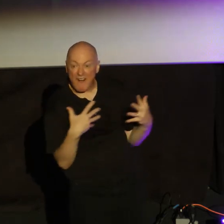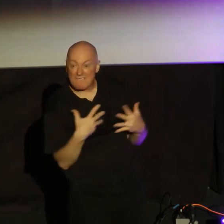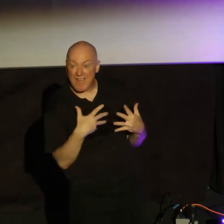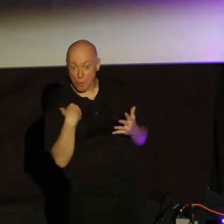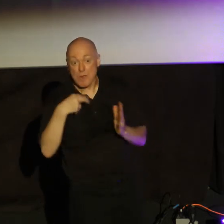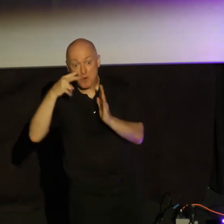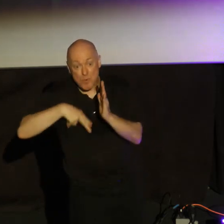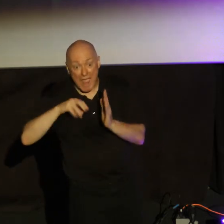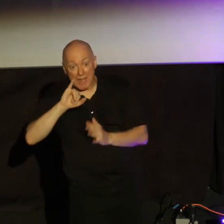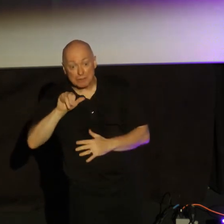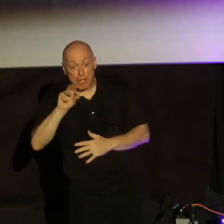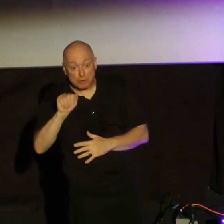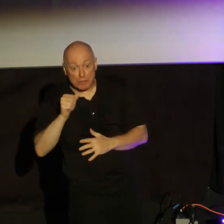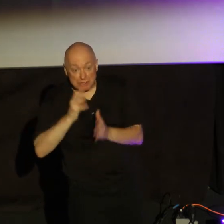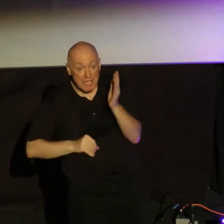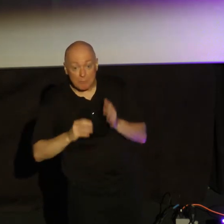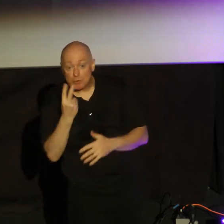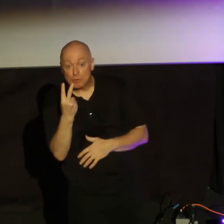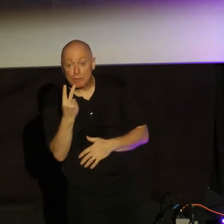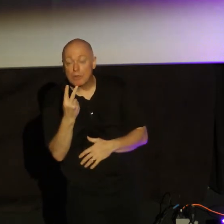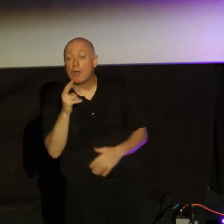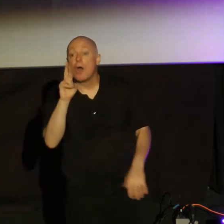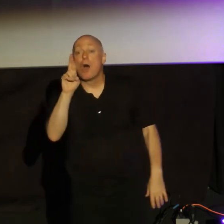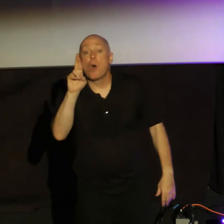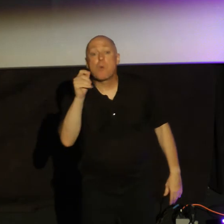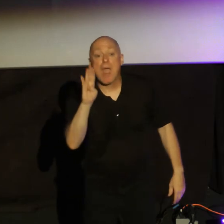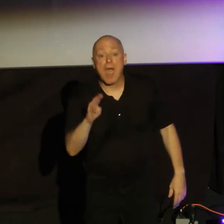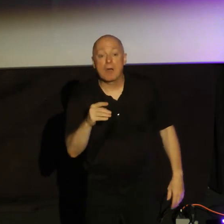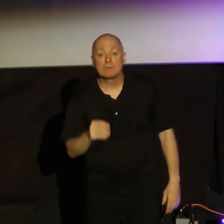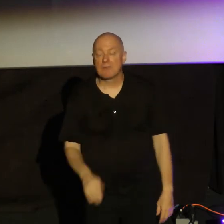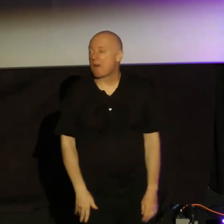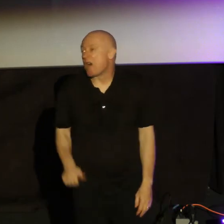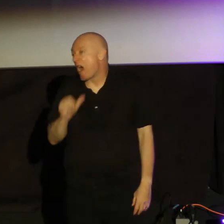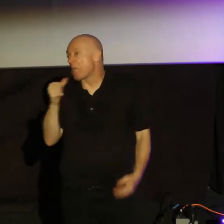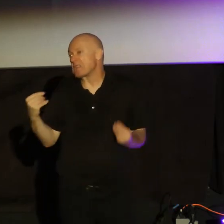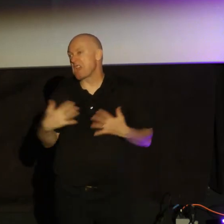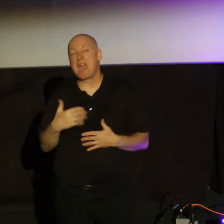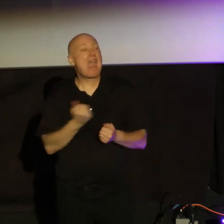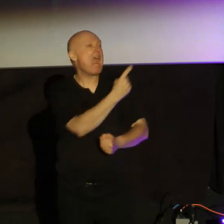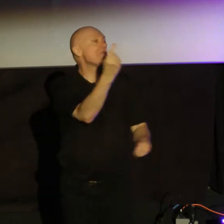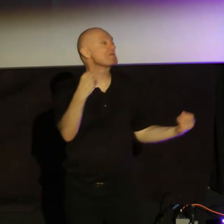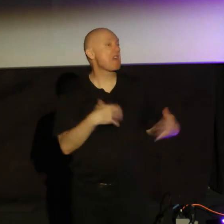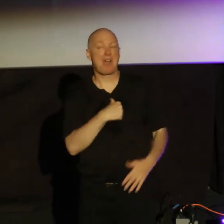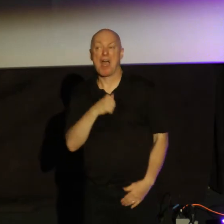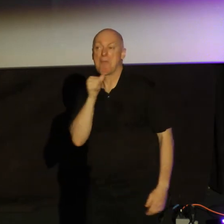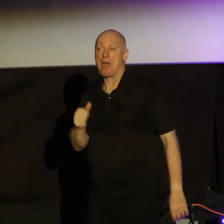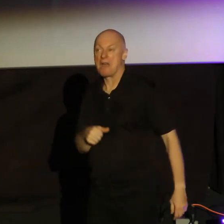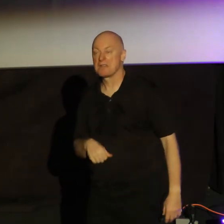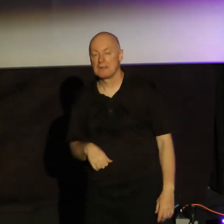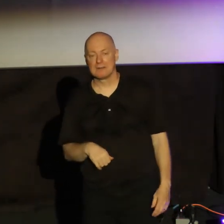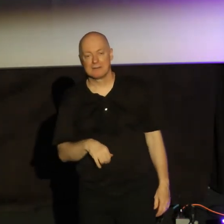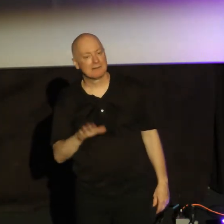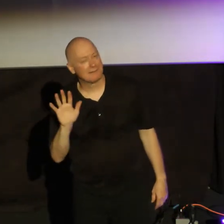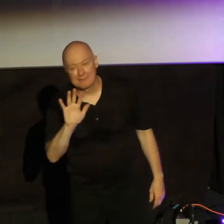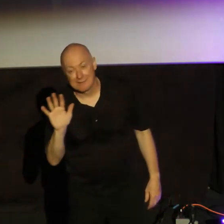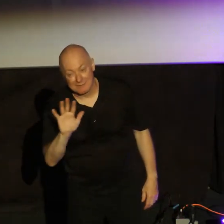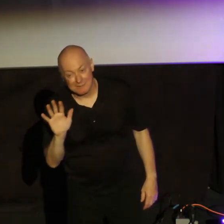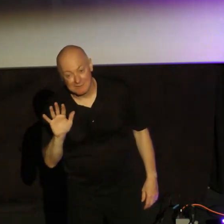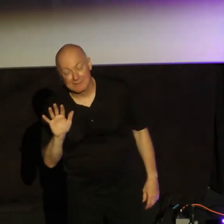it in Joshua 2. Rahab wasn't like, and you know what, I'm not scared. Everyone's scared, but I'm like, what? Like, I'm not scared. Ah, bunch of